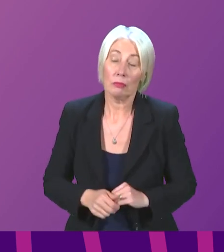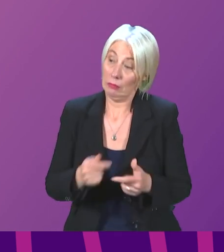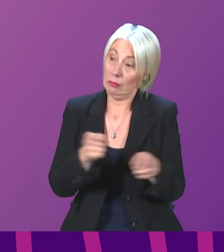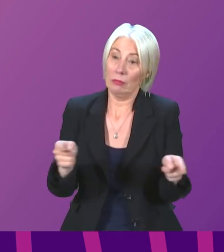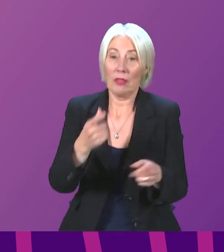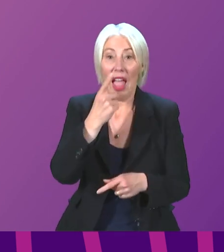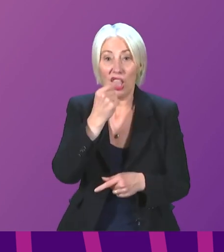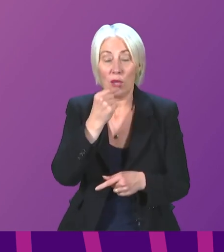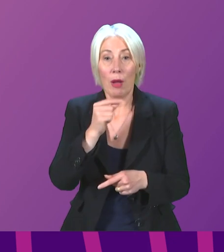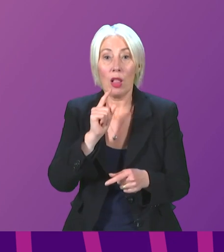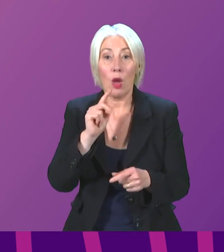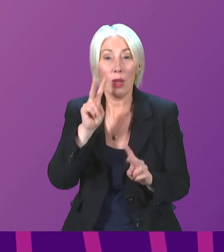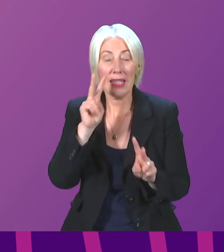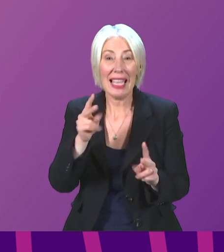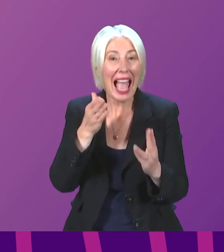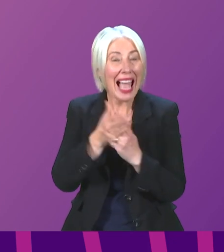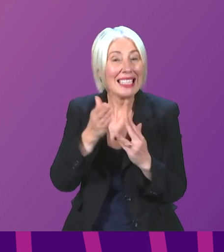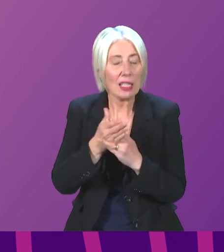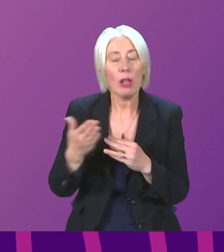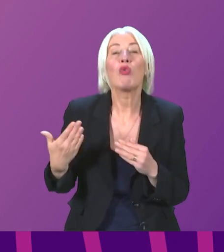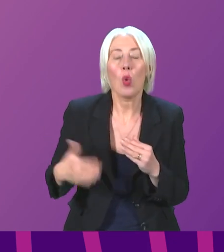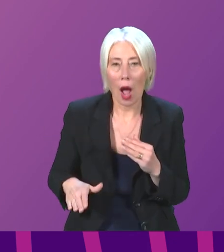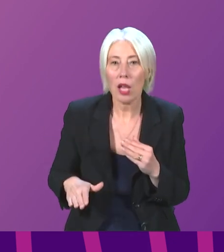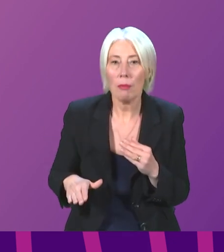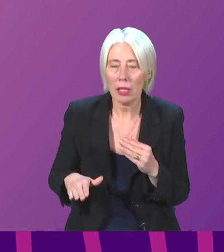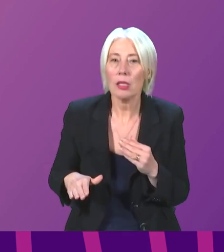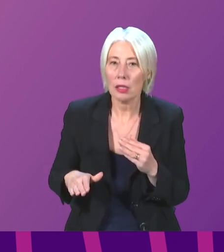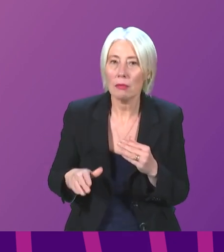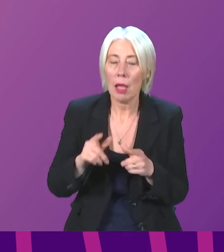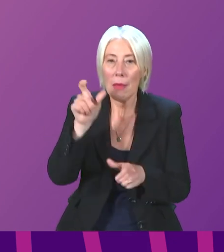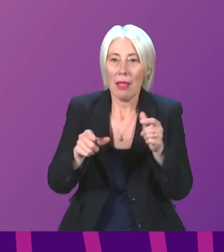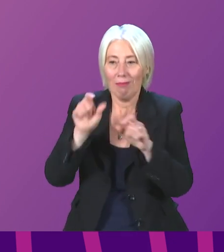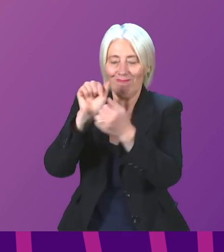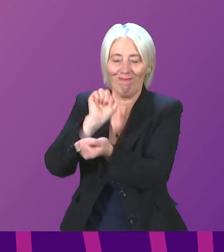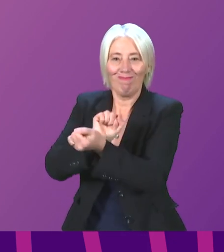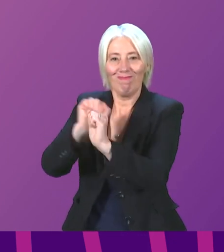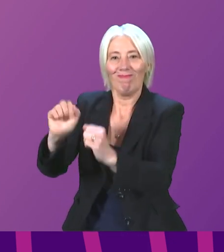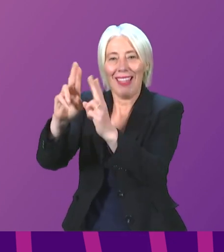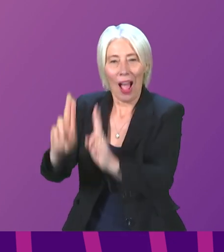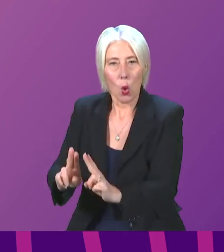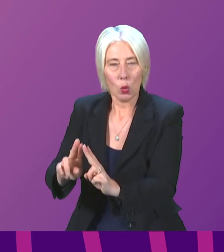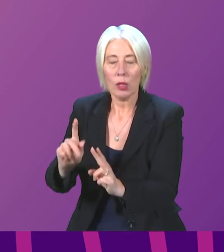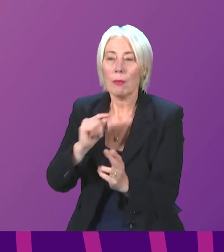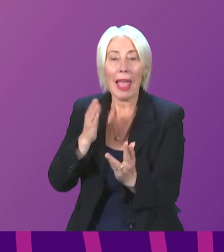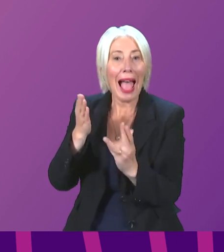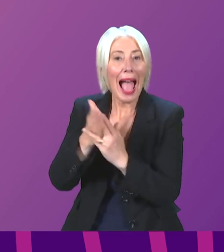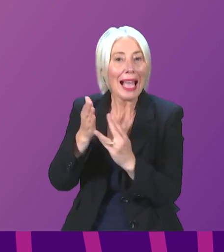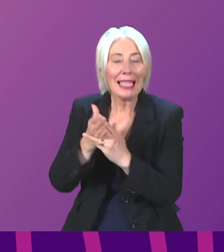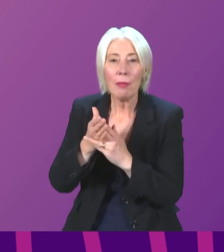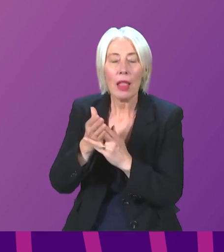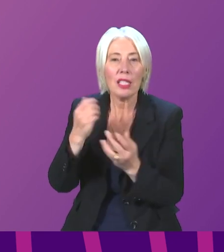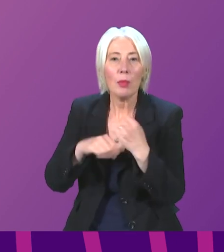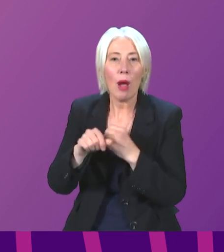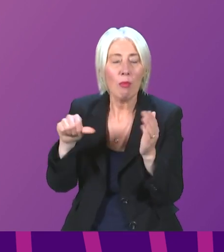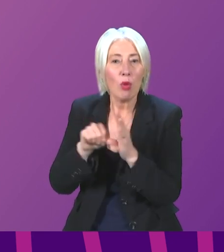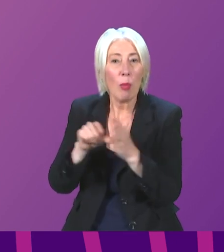those eligible for vaccines will face accessibility requirements, particularly those who are housebound. Accessibility should never be an obstacle for people